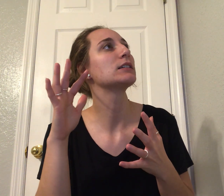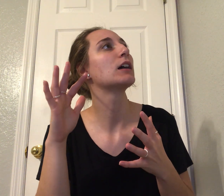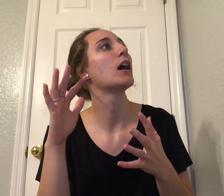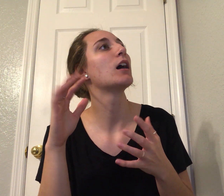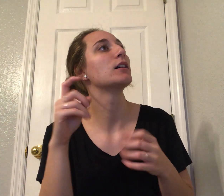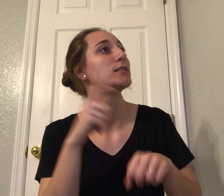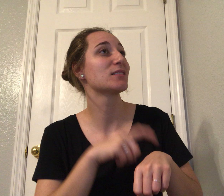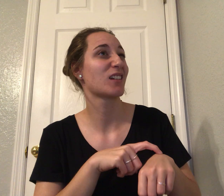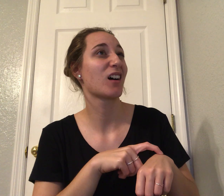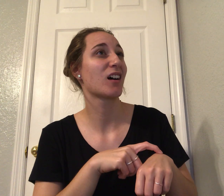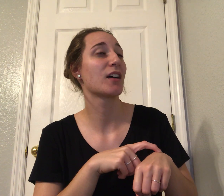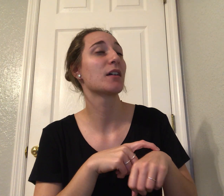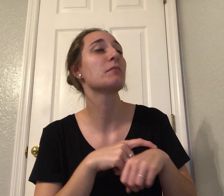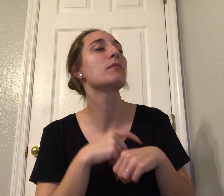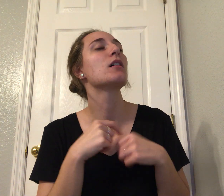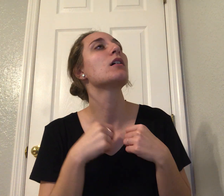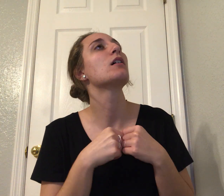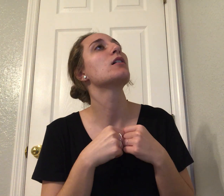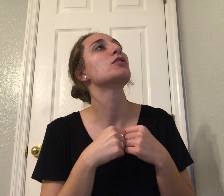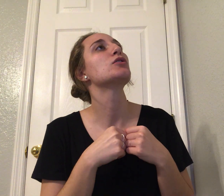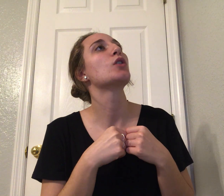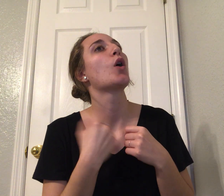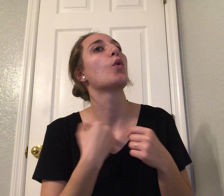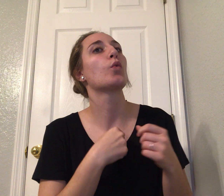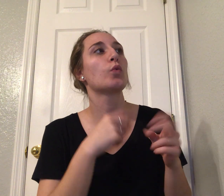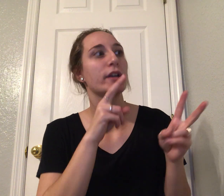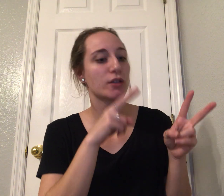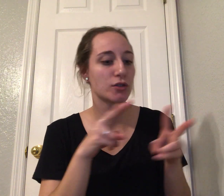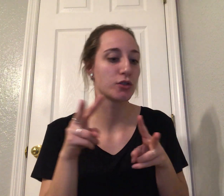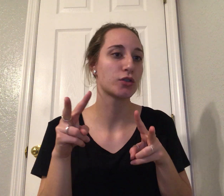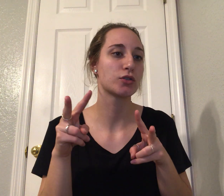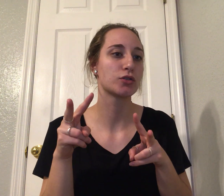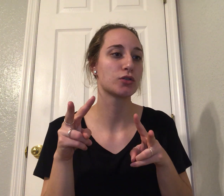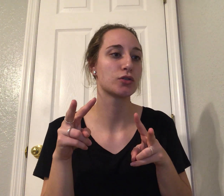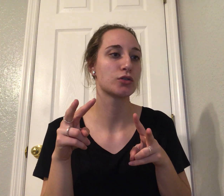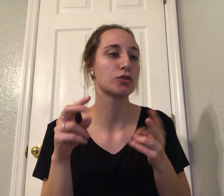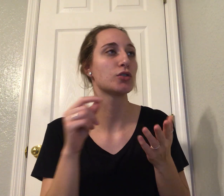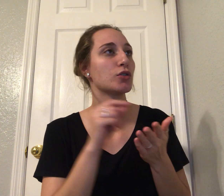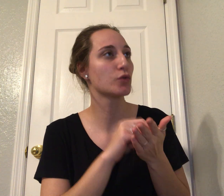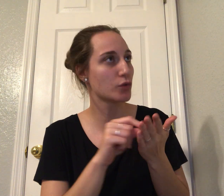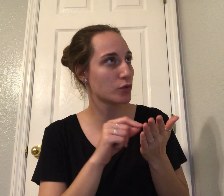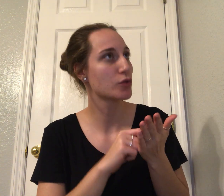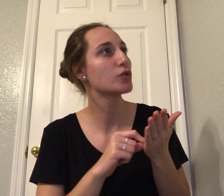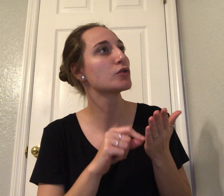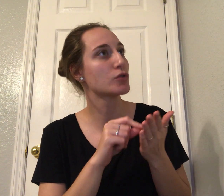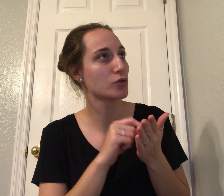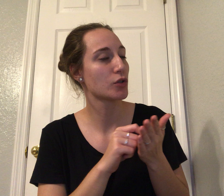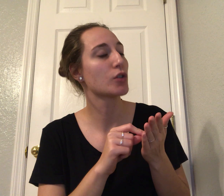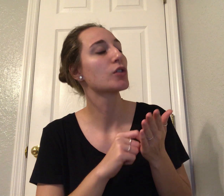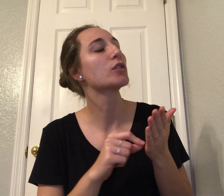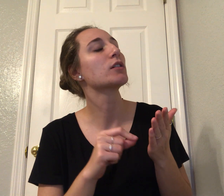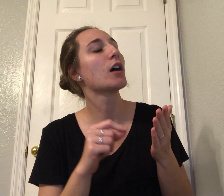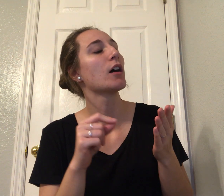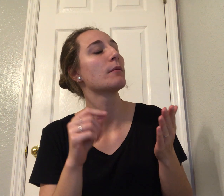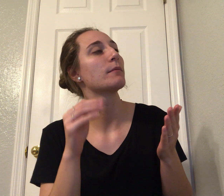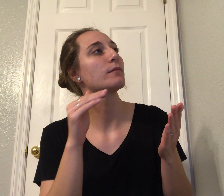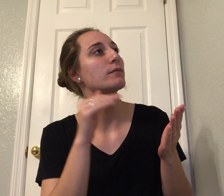to contested outcomes. I think it's really unlikely there'll be something like Florida. Florida was an improbably